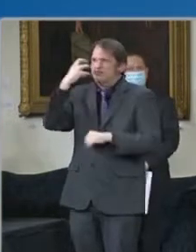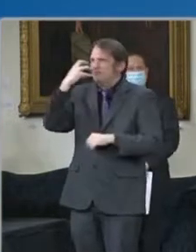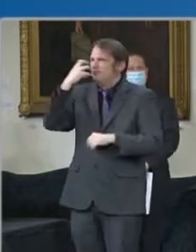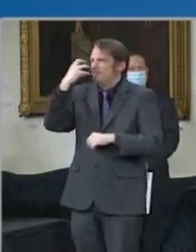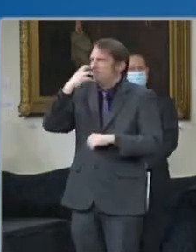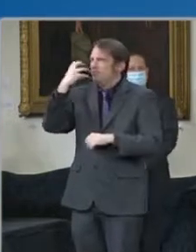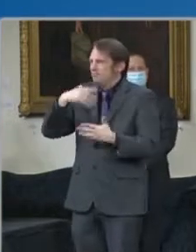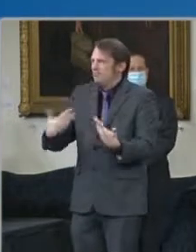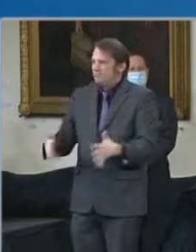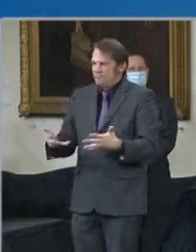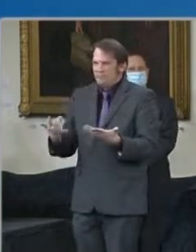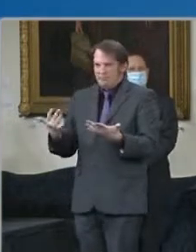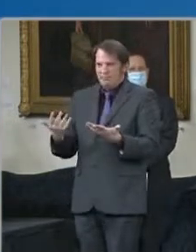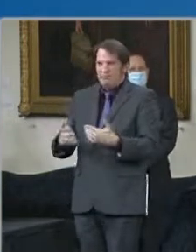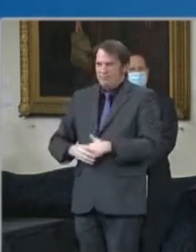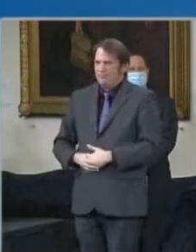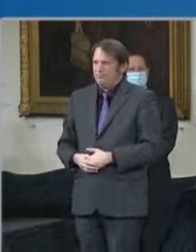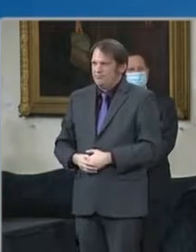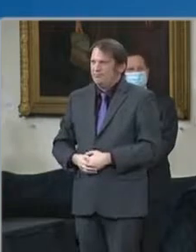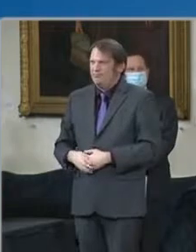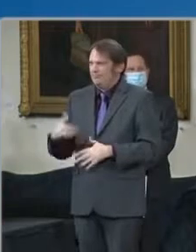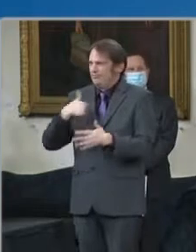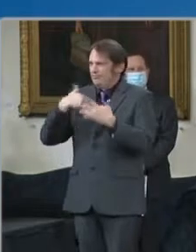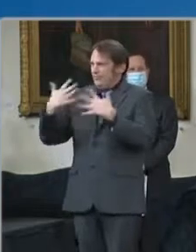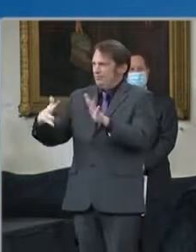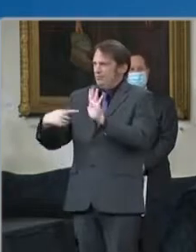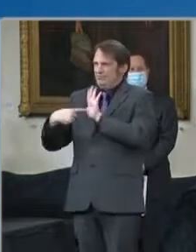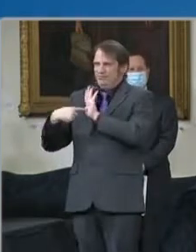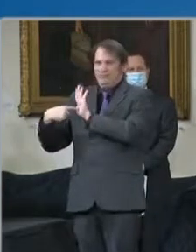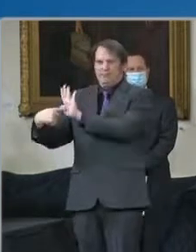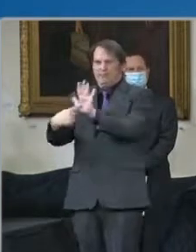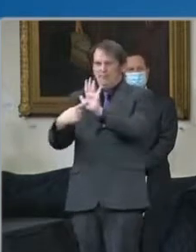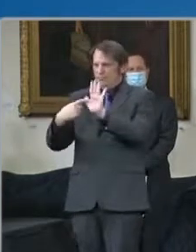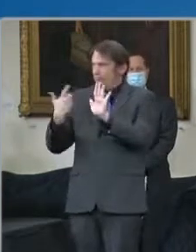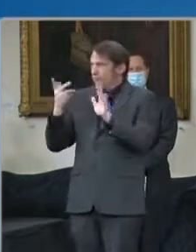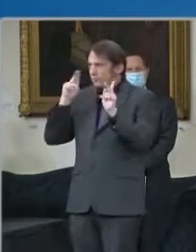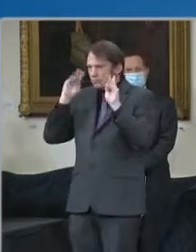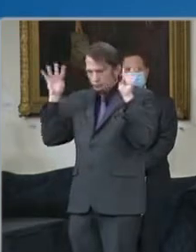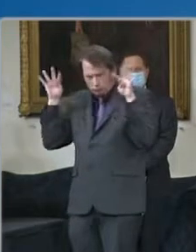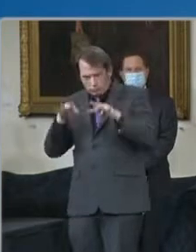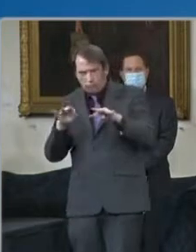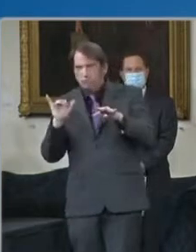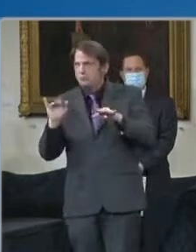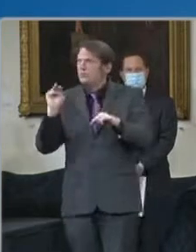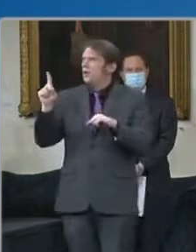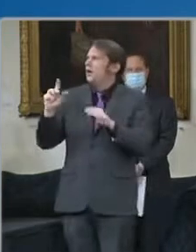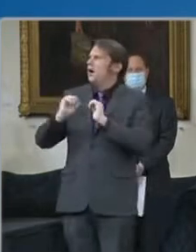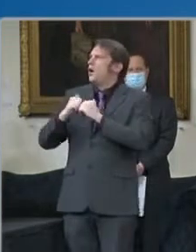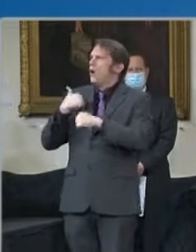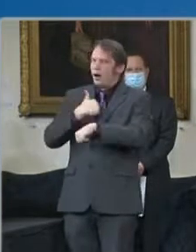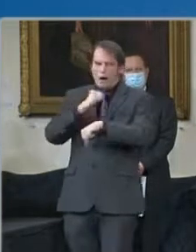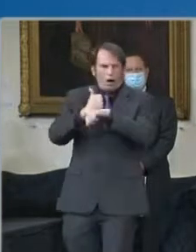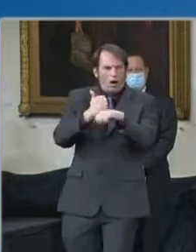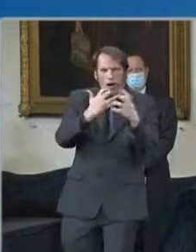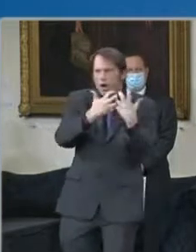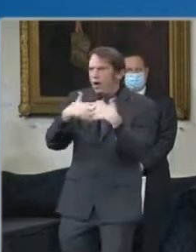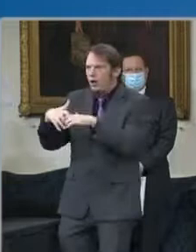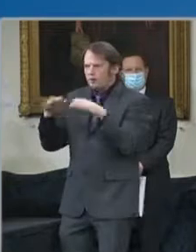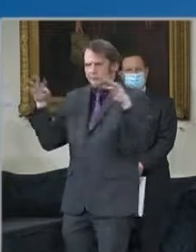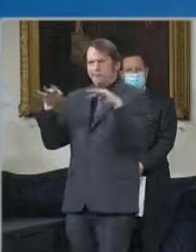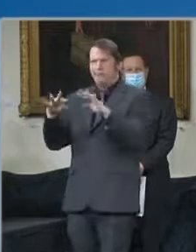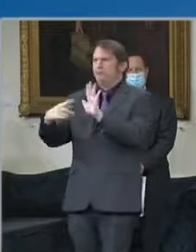now, we are the only state in the nation that has the infrastructure already in place to launch a partnership of this kind